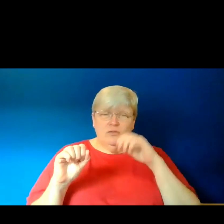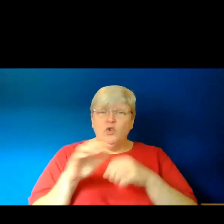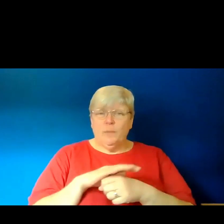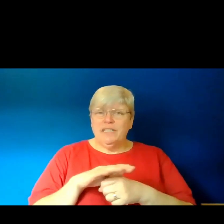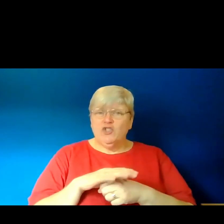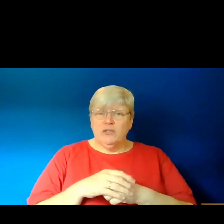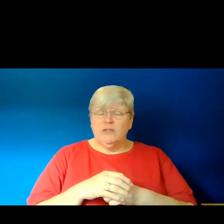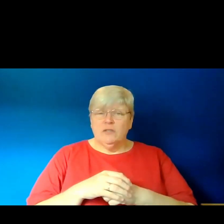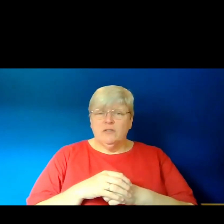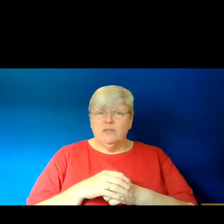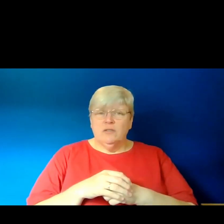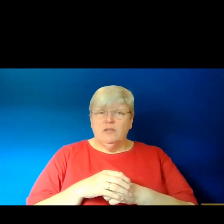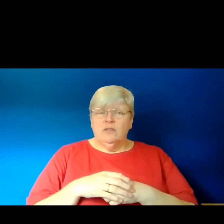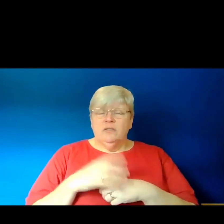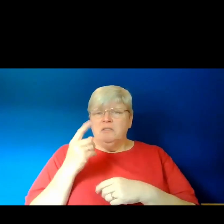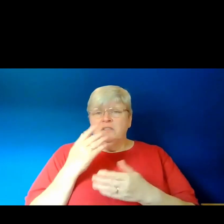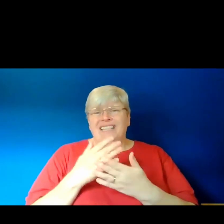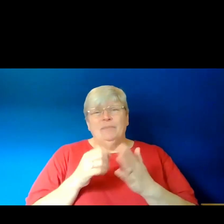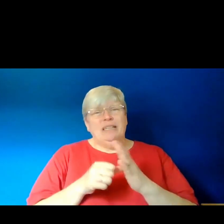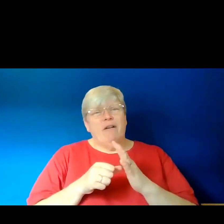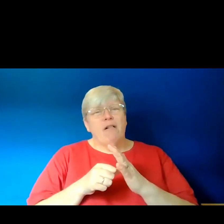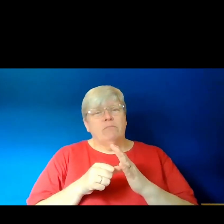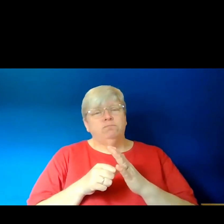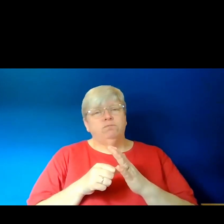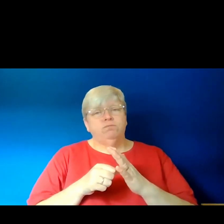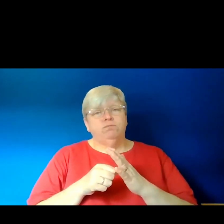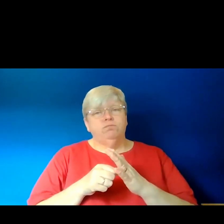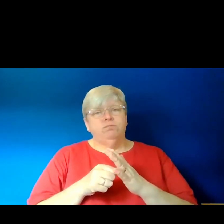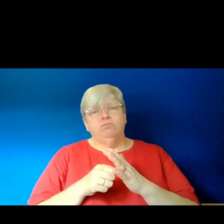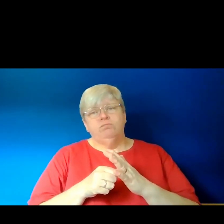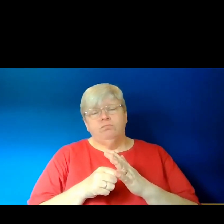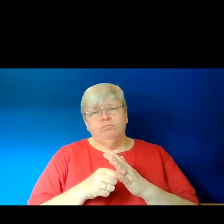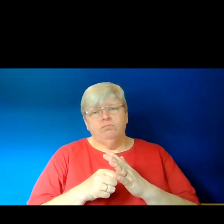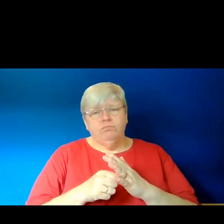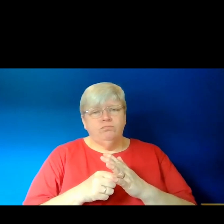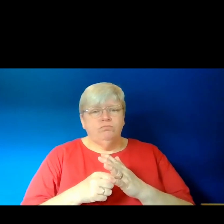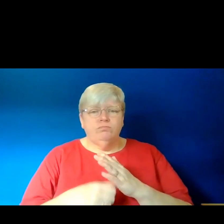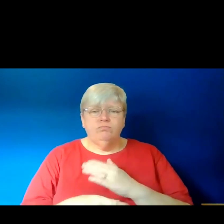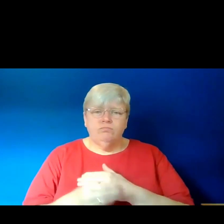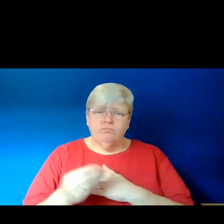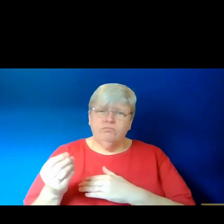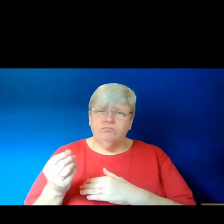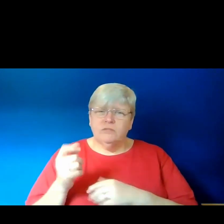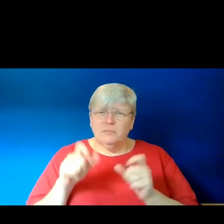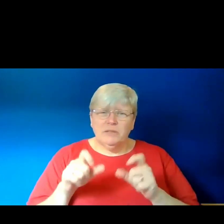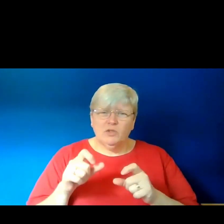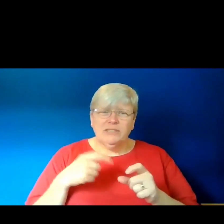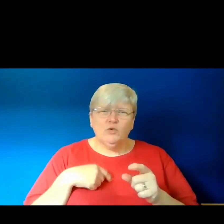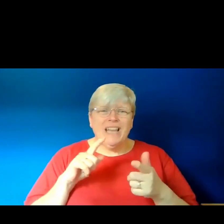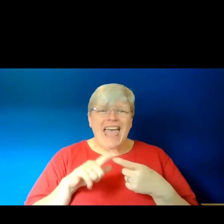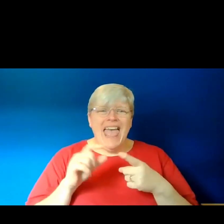and that can be quite difficult. So I know some people like to include epigraphs,